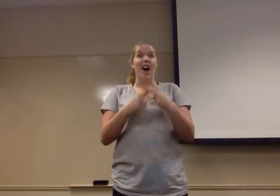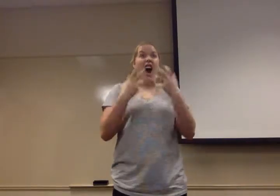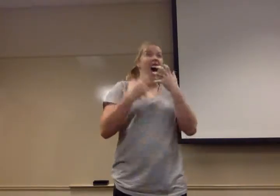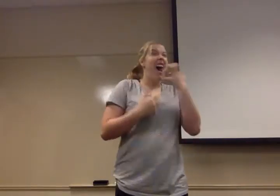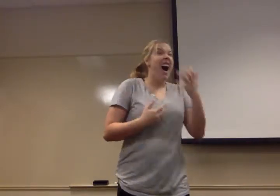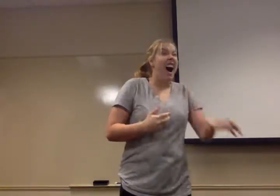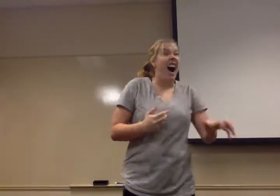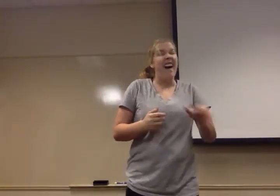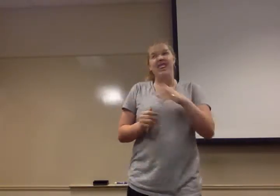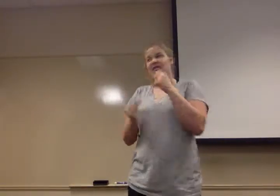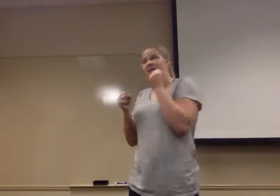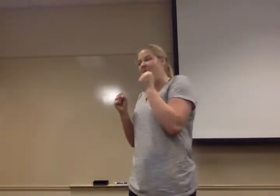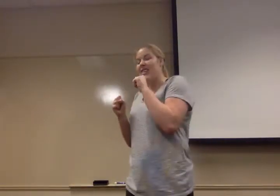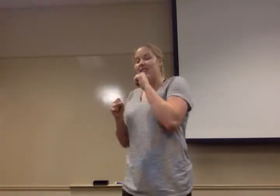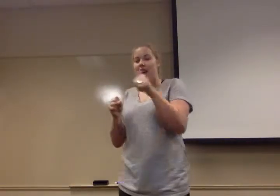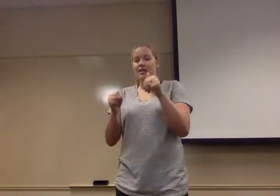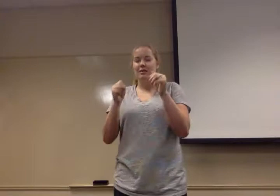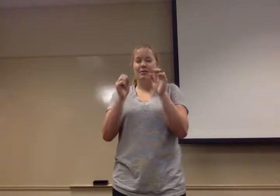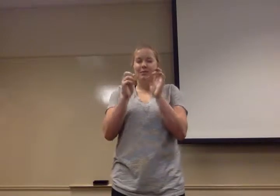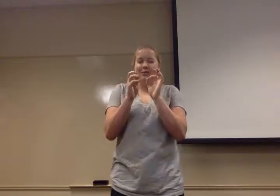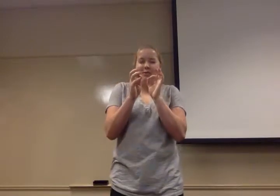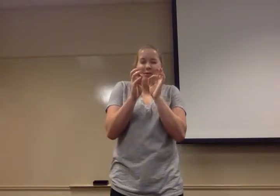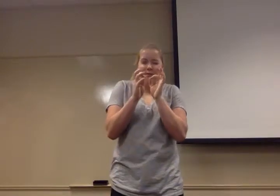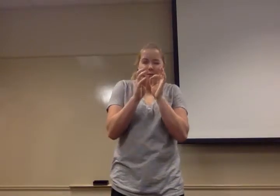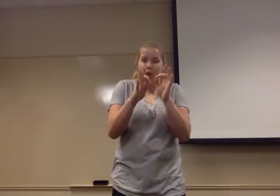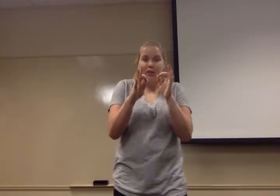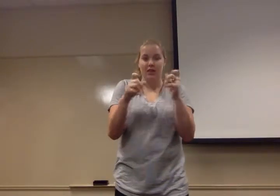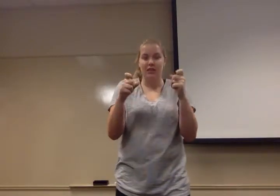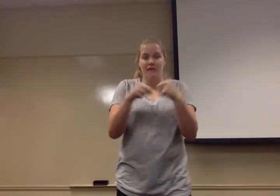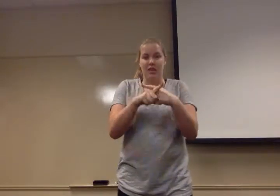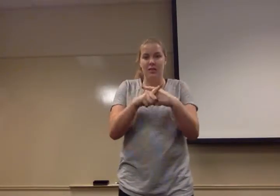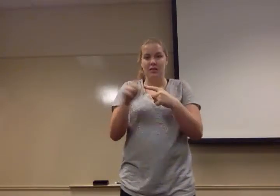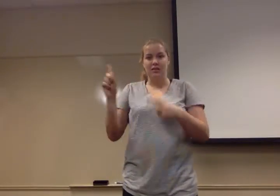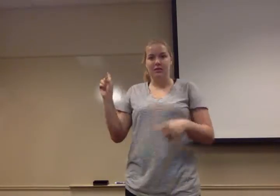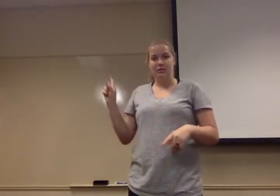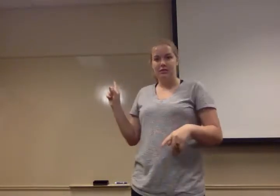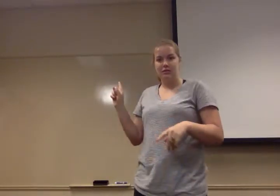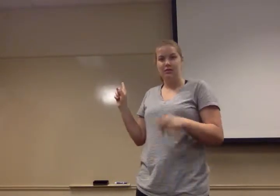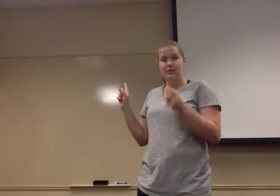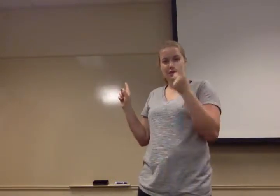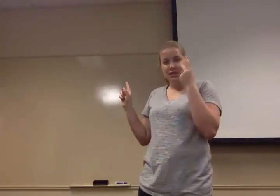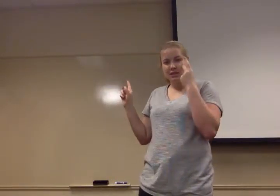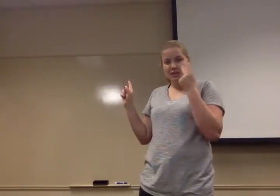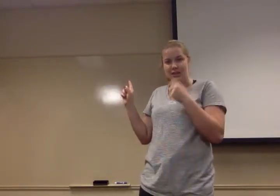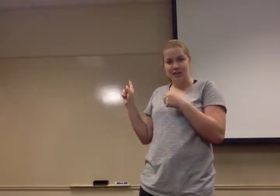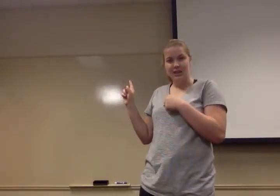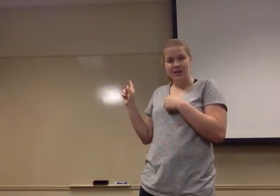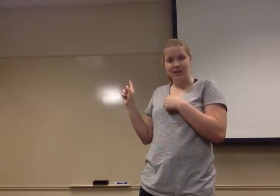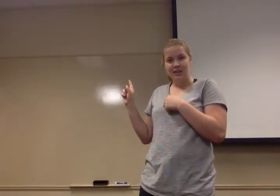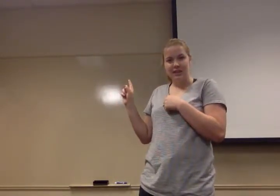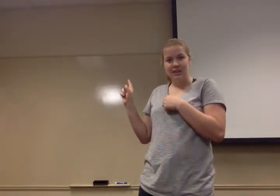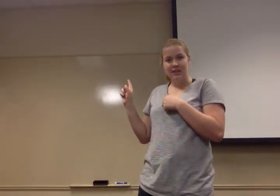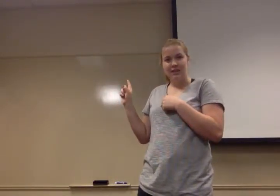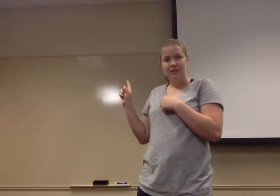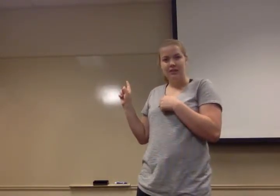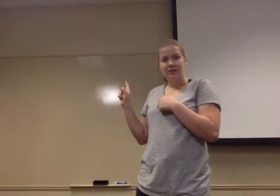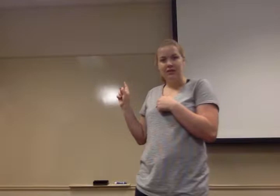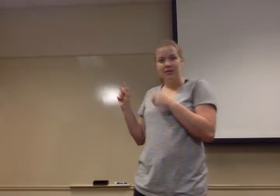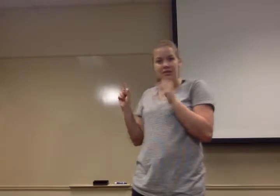right for the creation of complexity. And slightly more complex things appear. And where you have slightly more complex things, you can get slightly